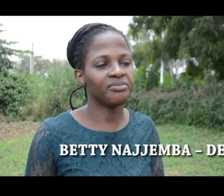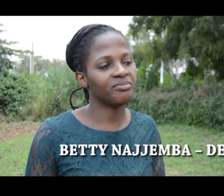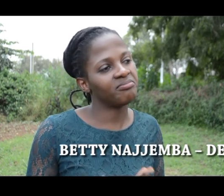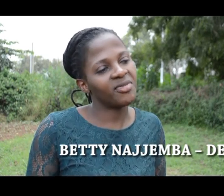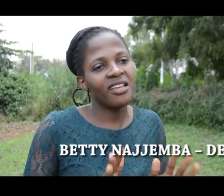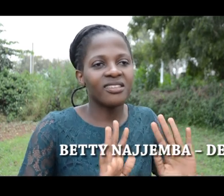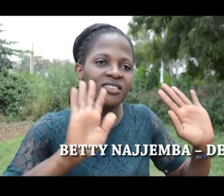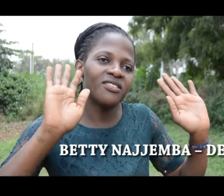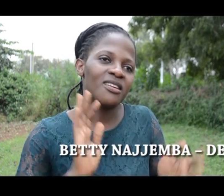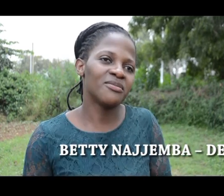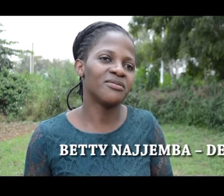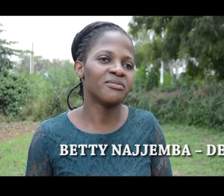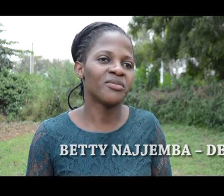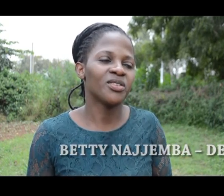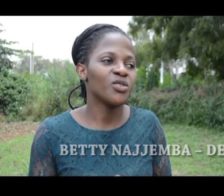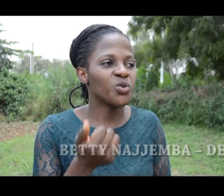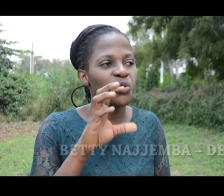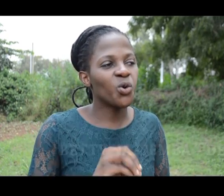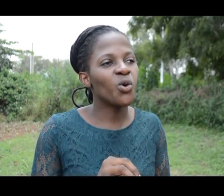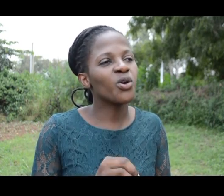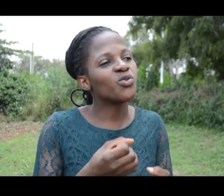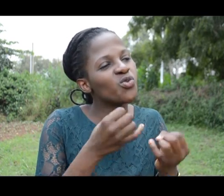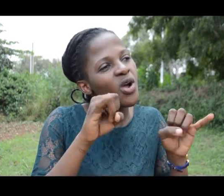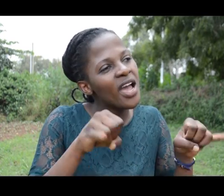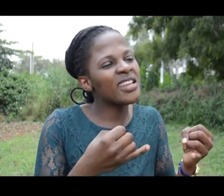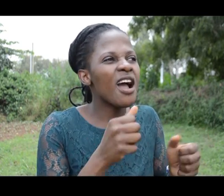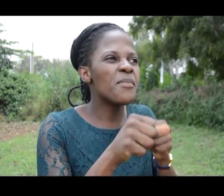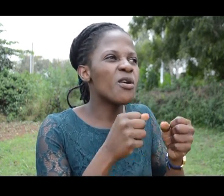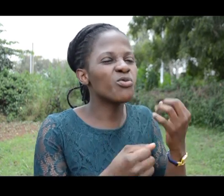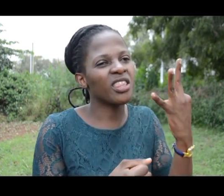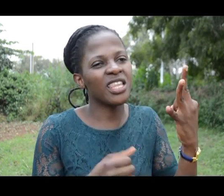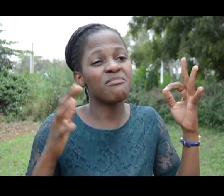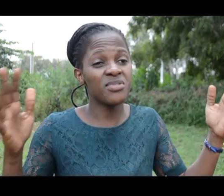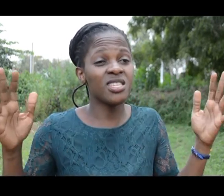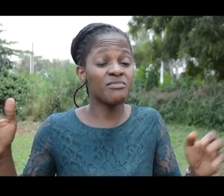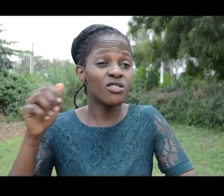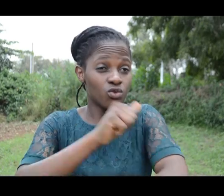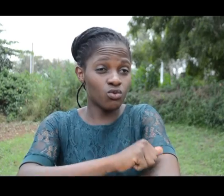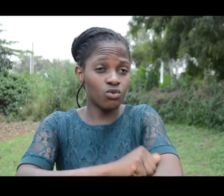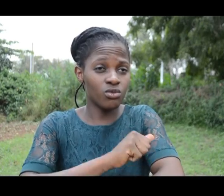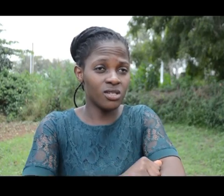They say no. So I gave up on that school. So I tried about three big schools,